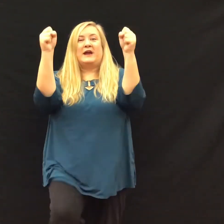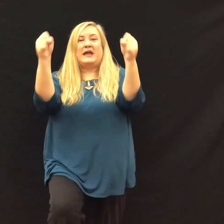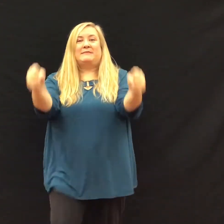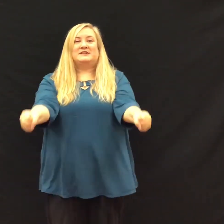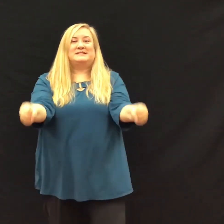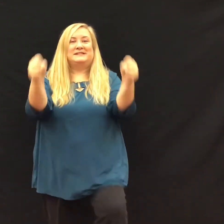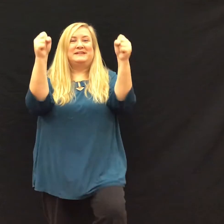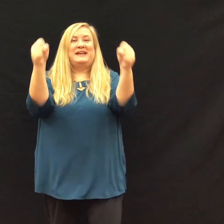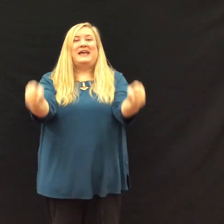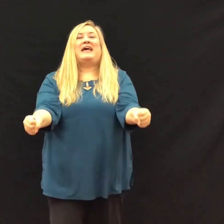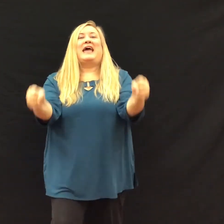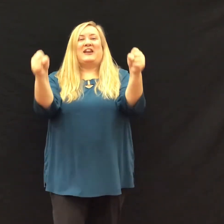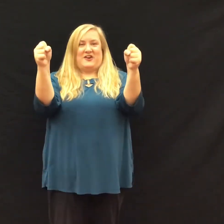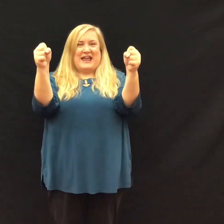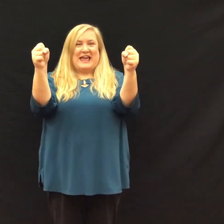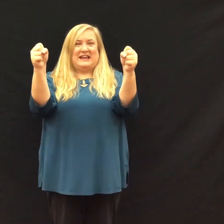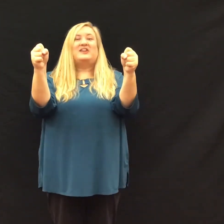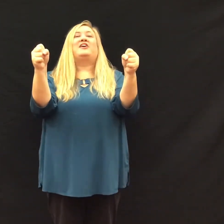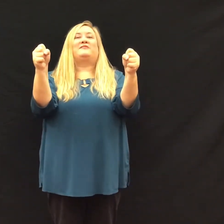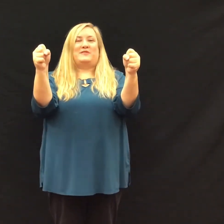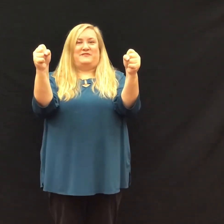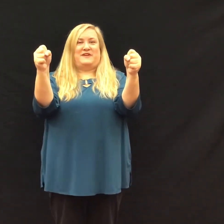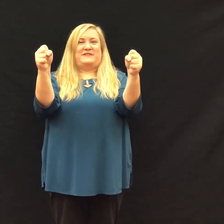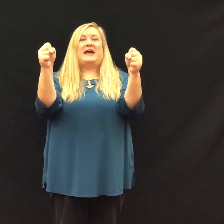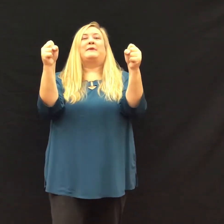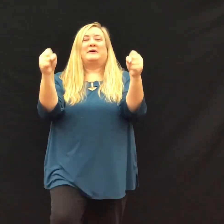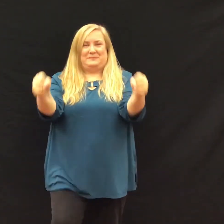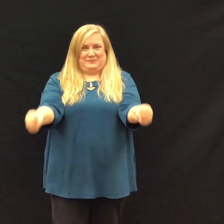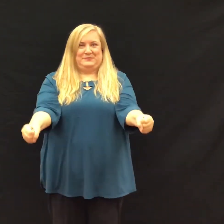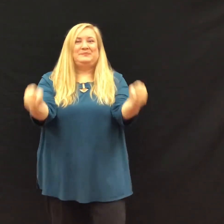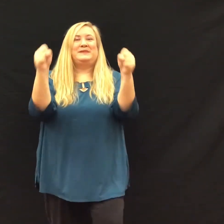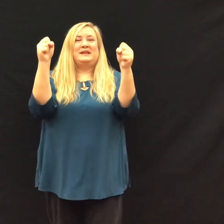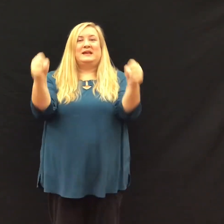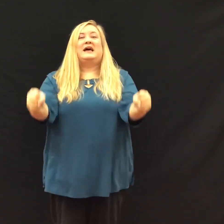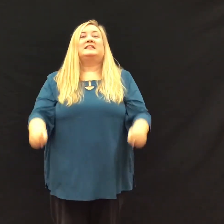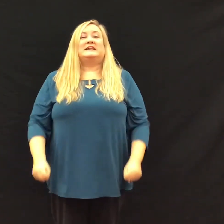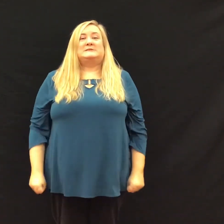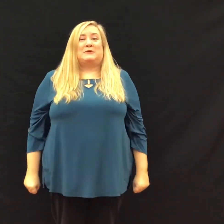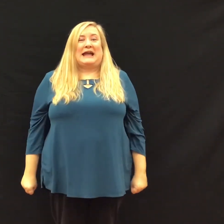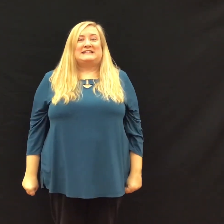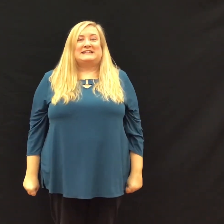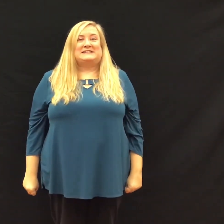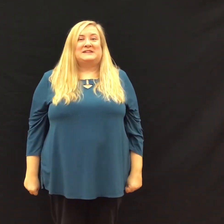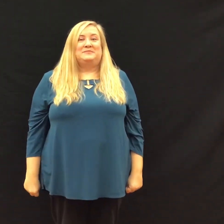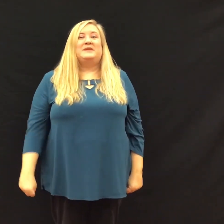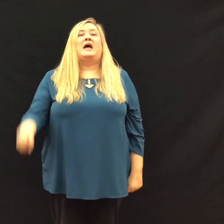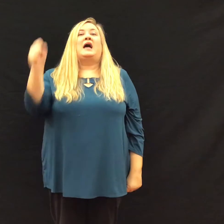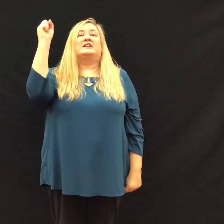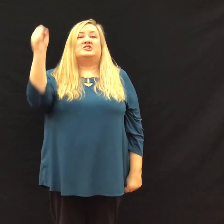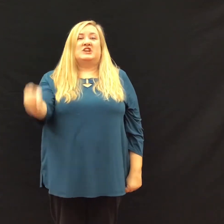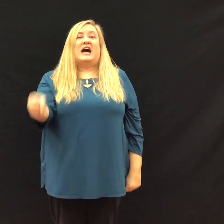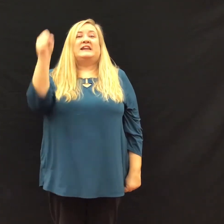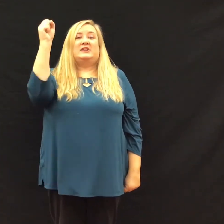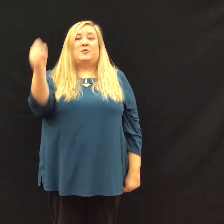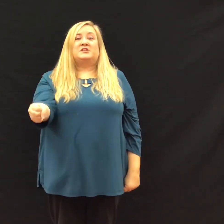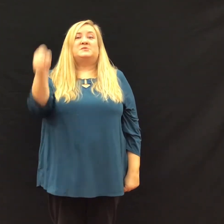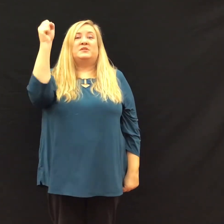hammers. And our head for the fifth hammer. Let's practice. Johnny works with